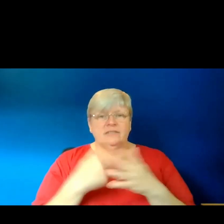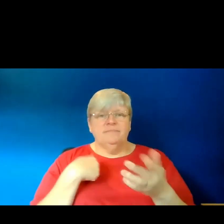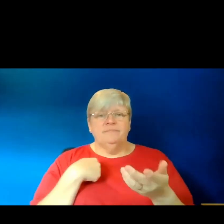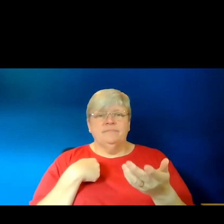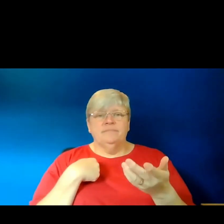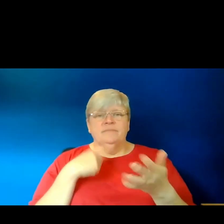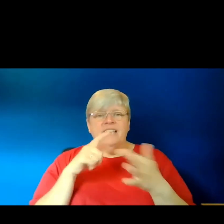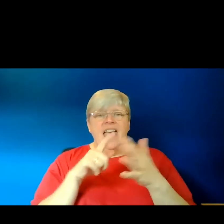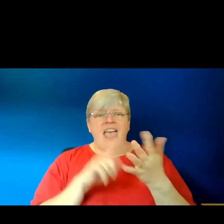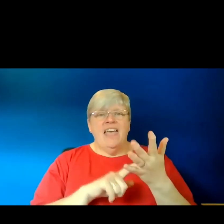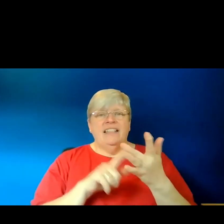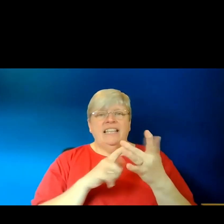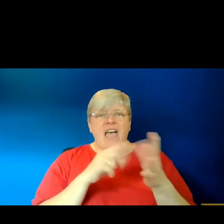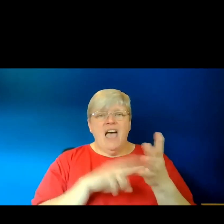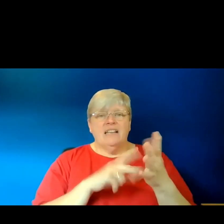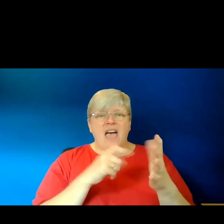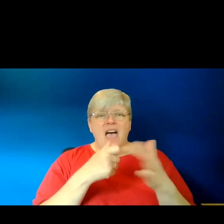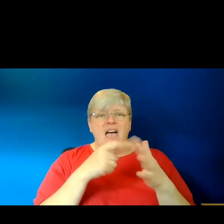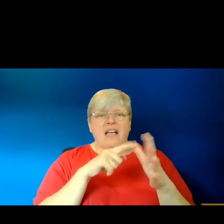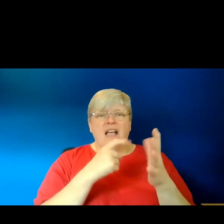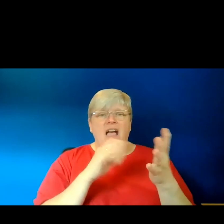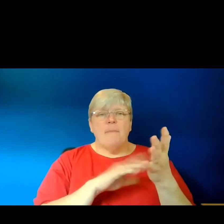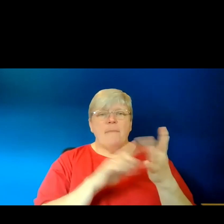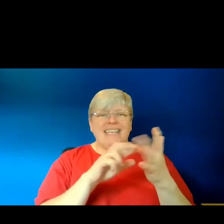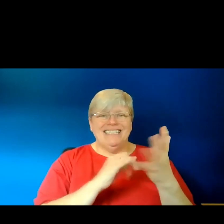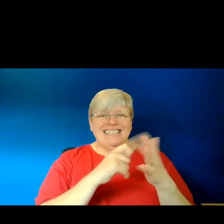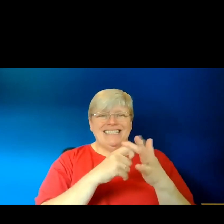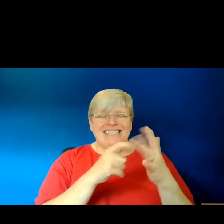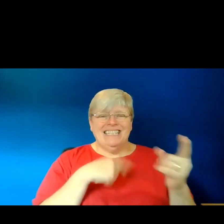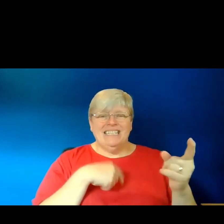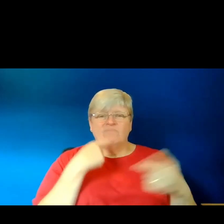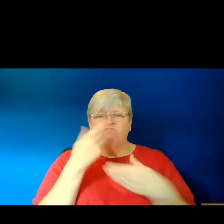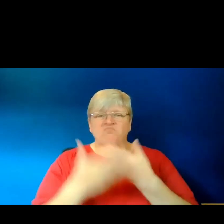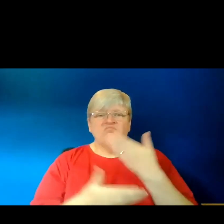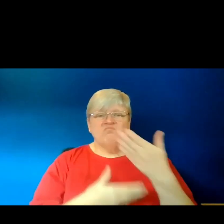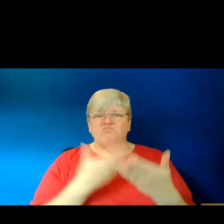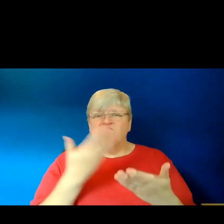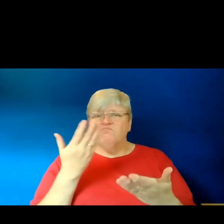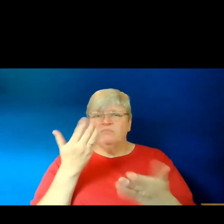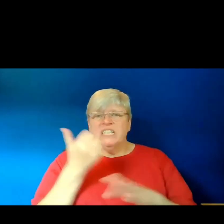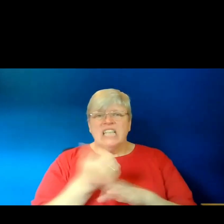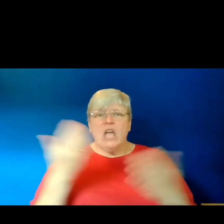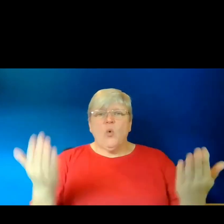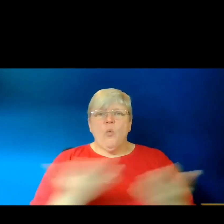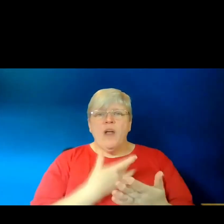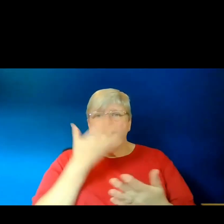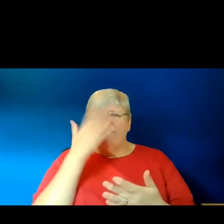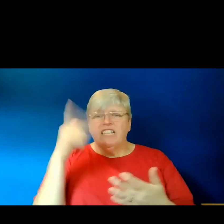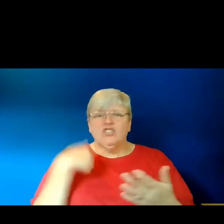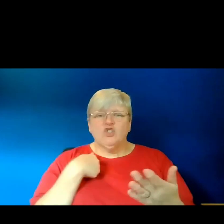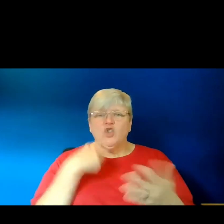overall epic story. So it's set in the fictional town called the Senka